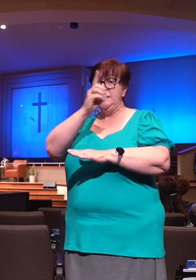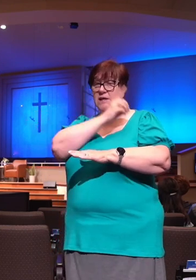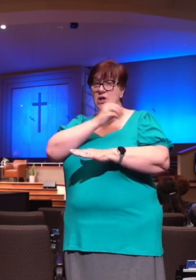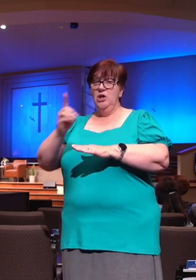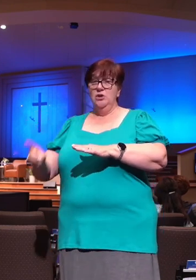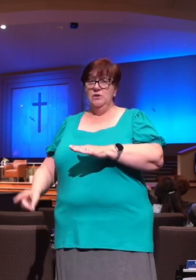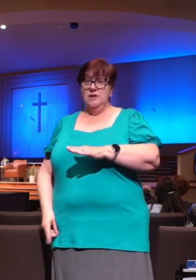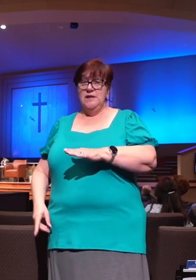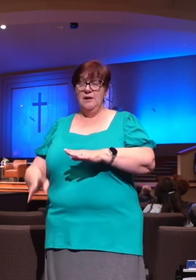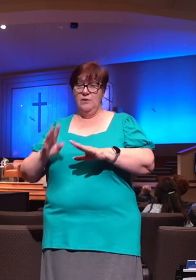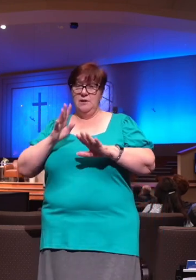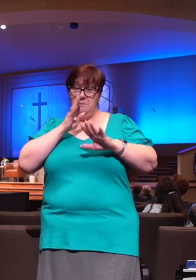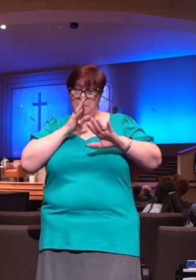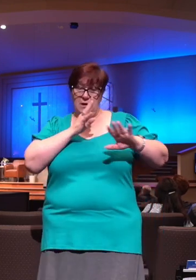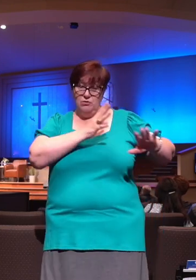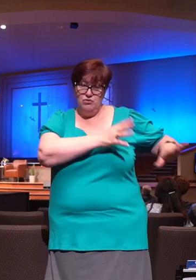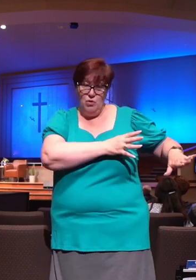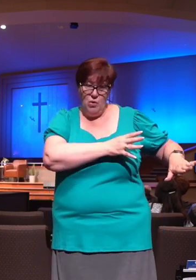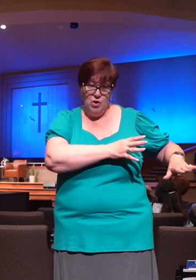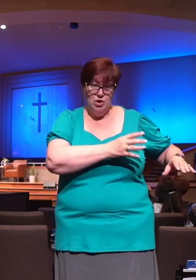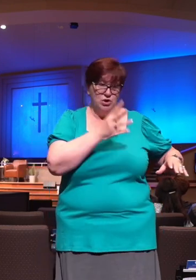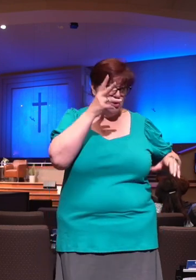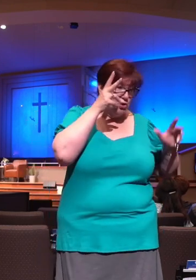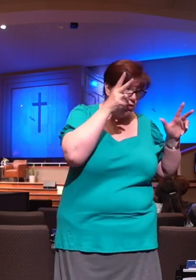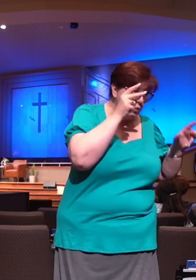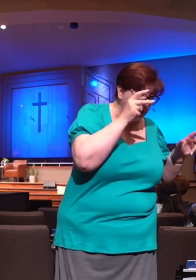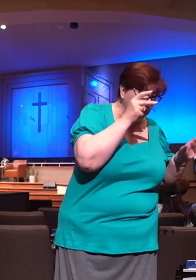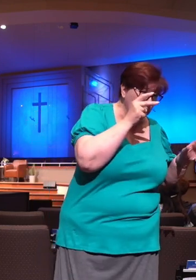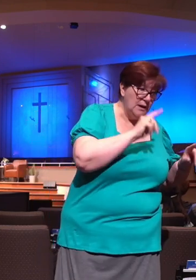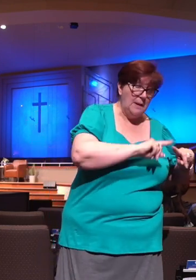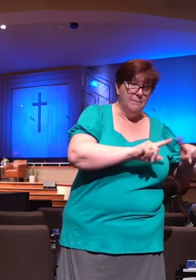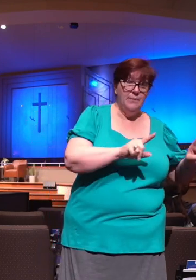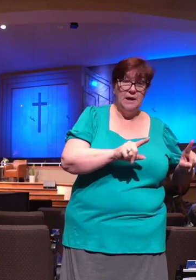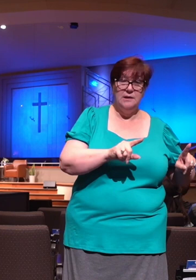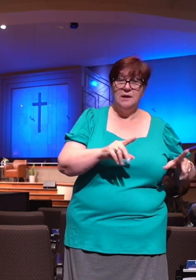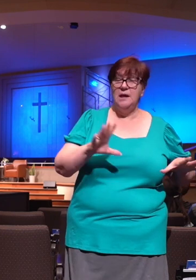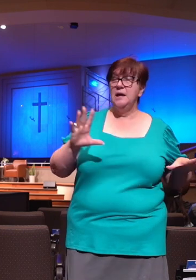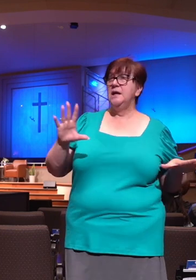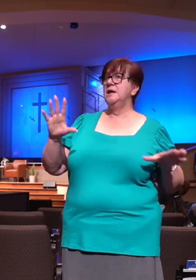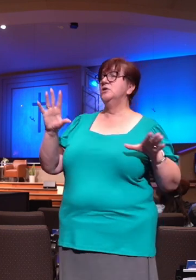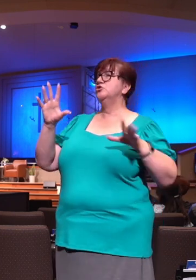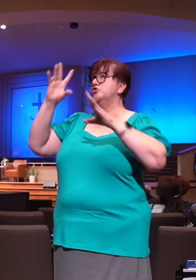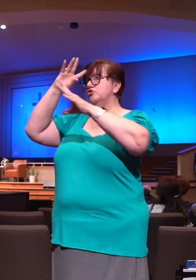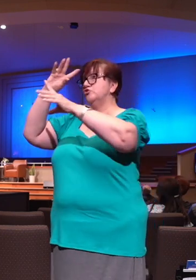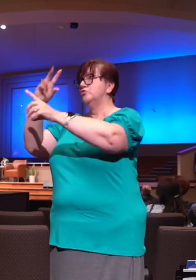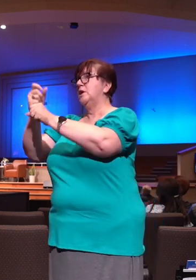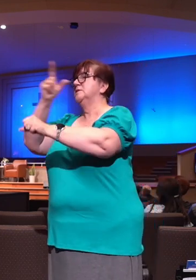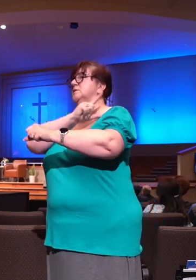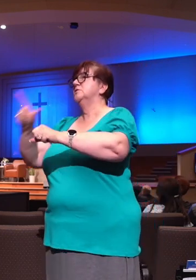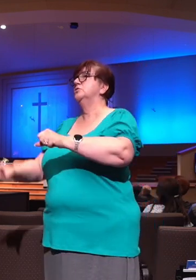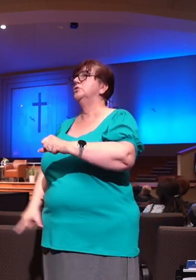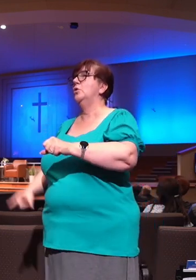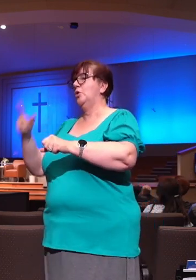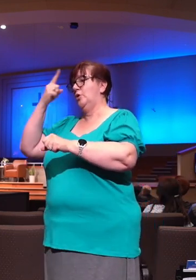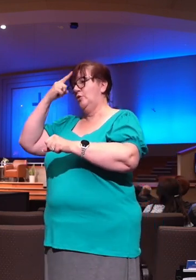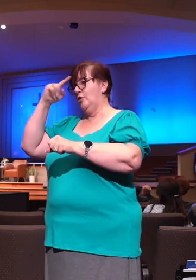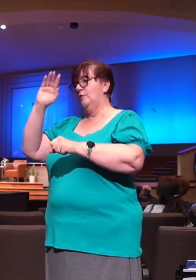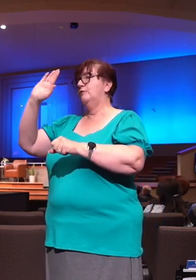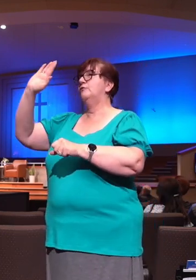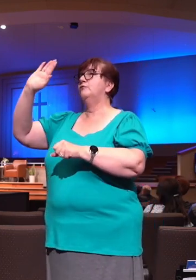wicked, but then he clings to the Lord as his portion and the Lord himself. You know, sometimes we want things from the